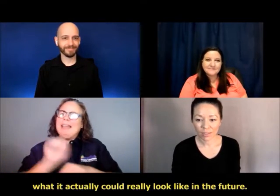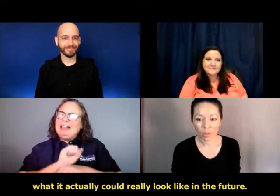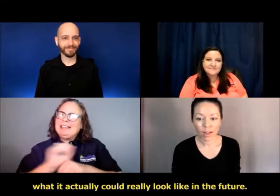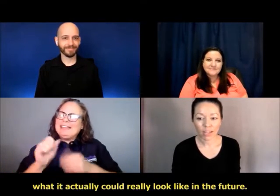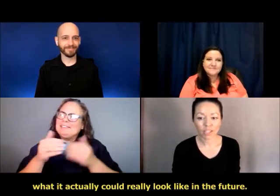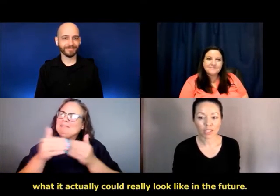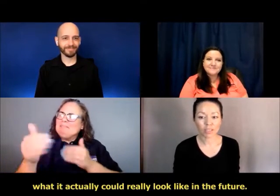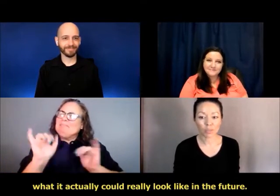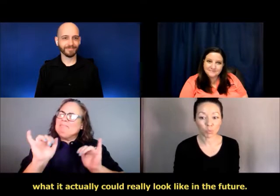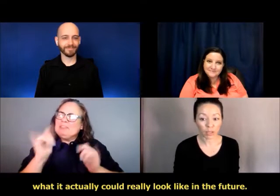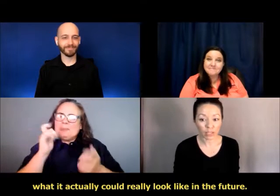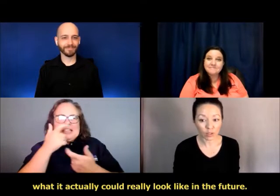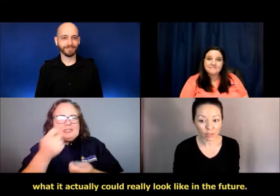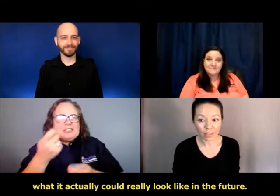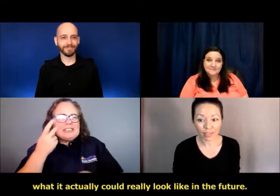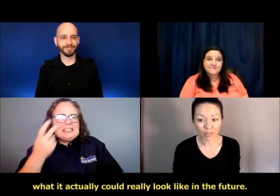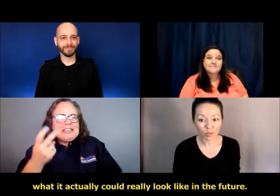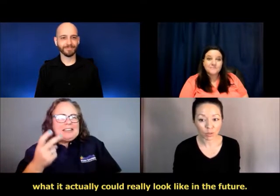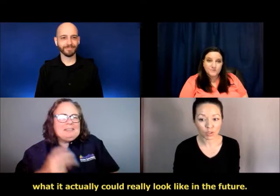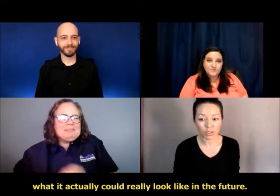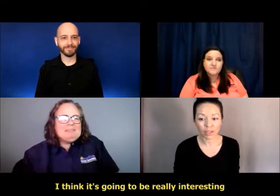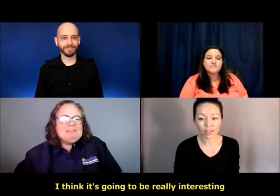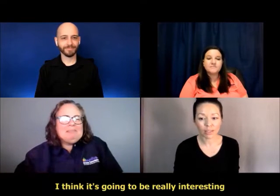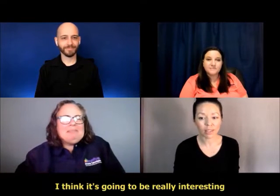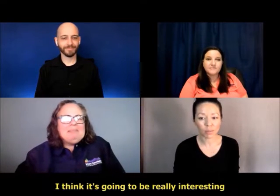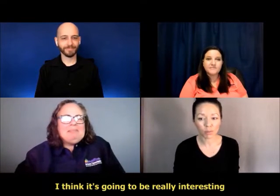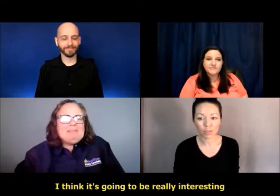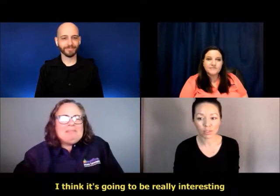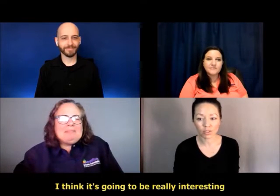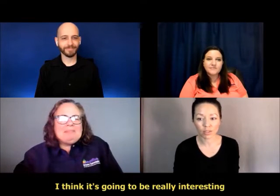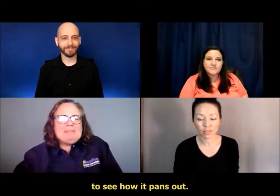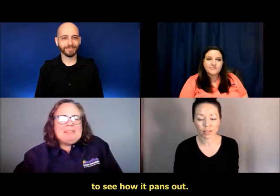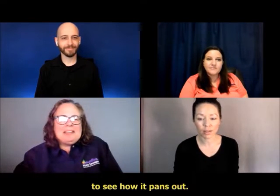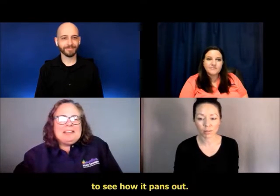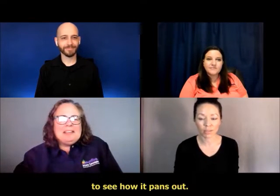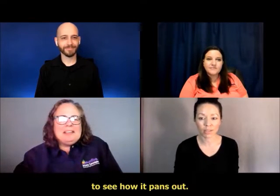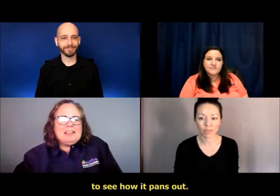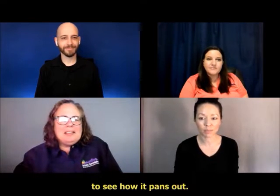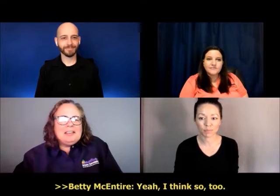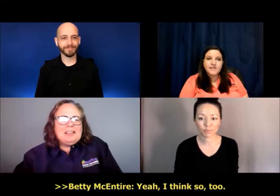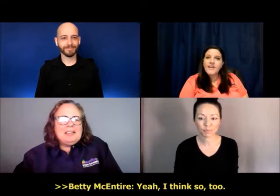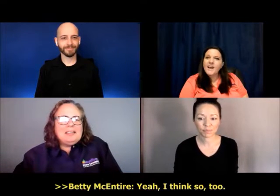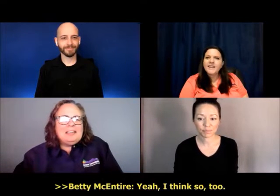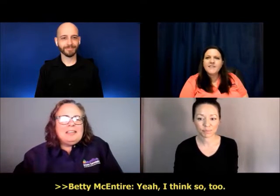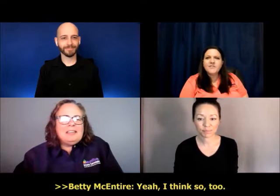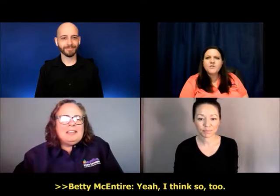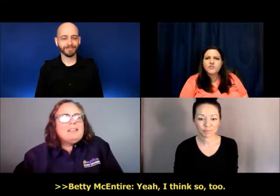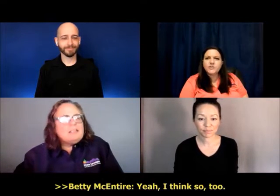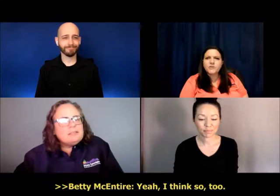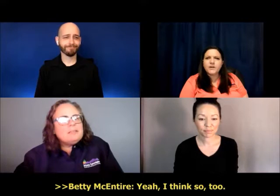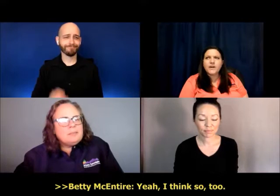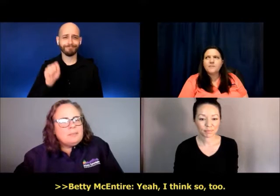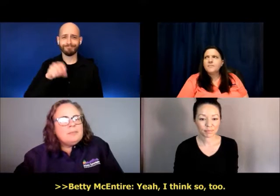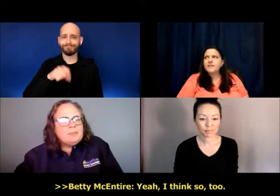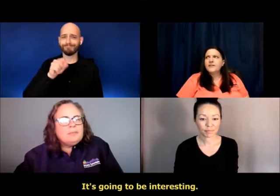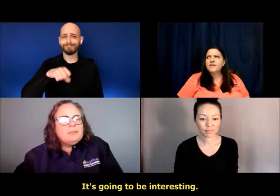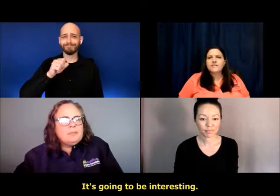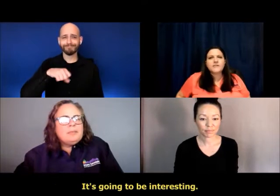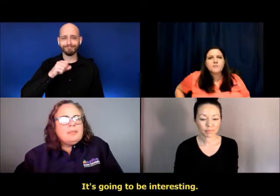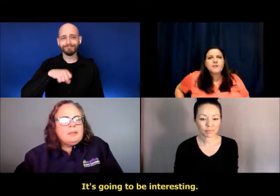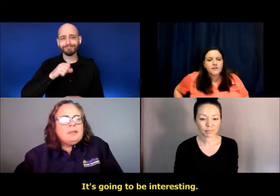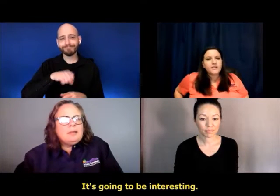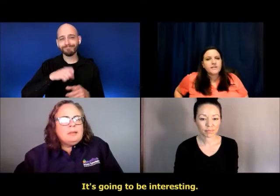what it actually could really look like in the future. I think it's going to be really interesting to see how it pans out. Yeah, I think so too. Um,